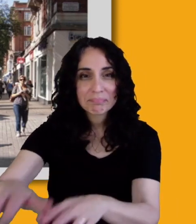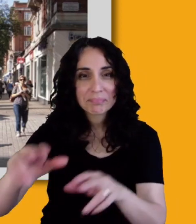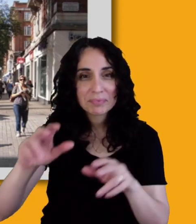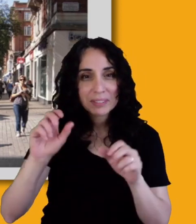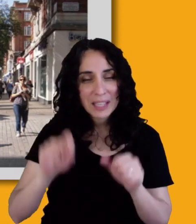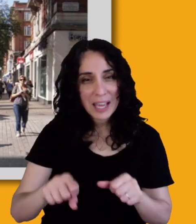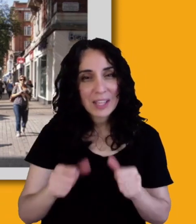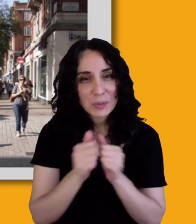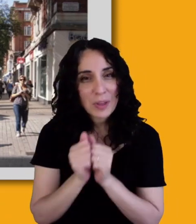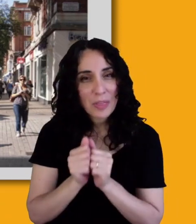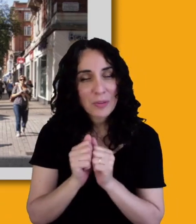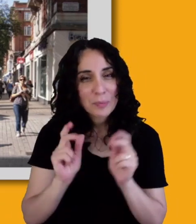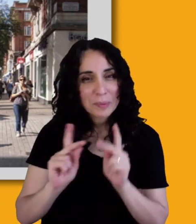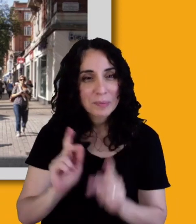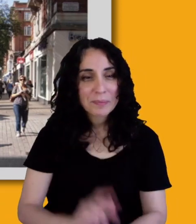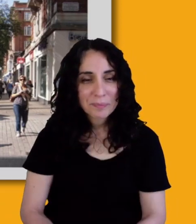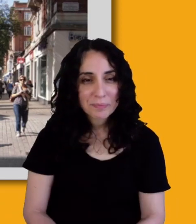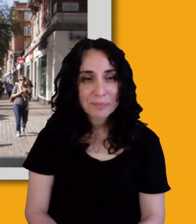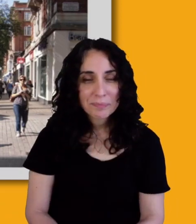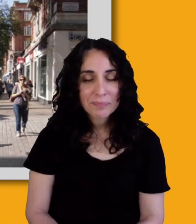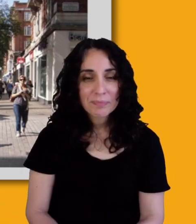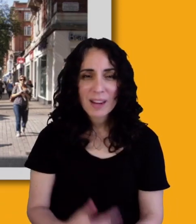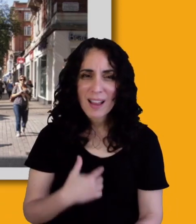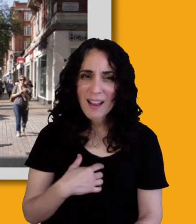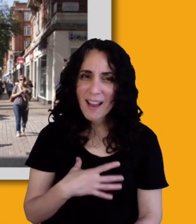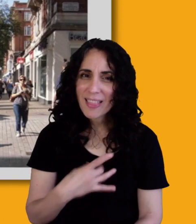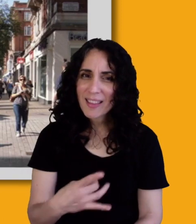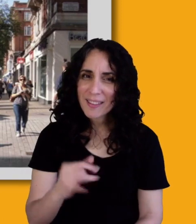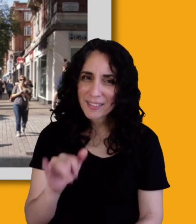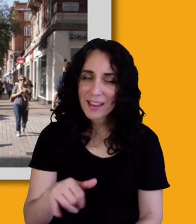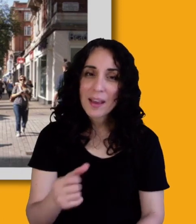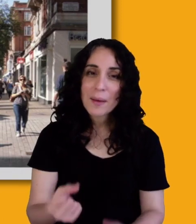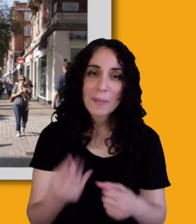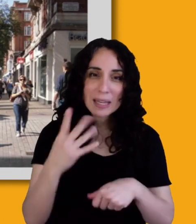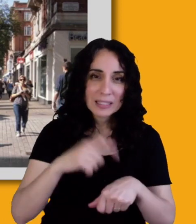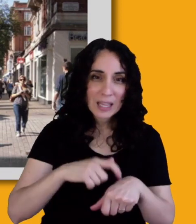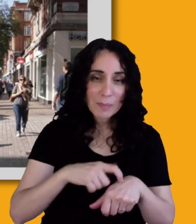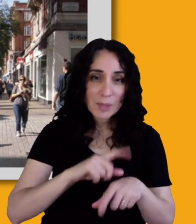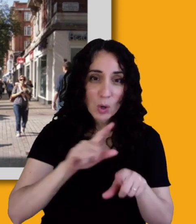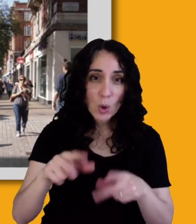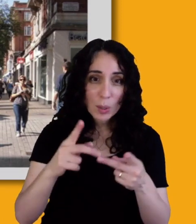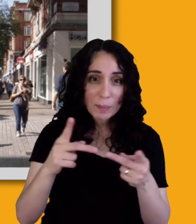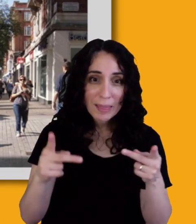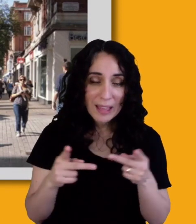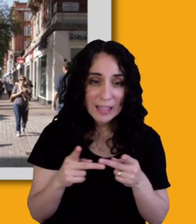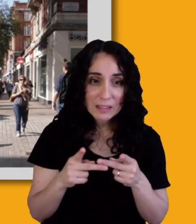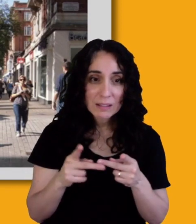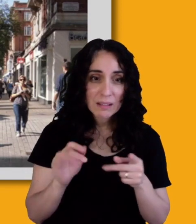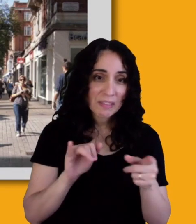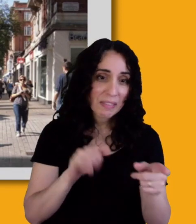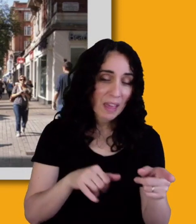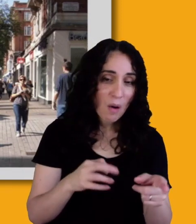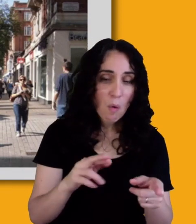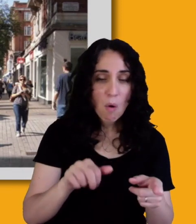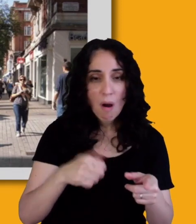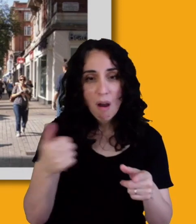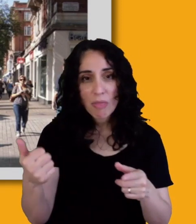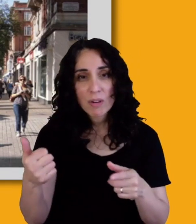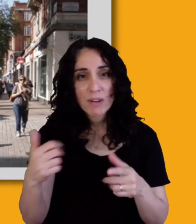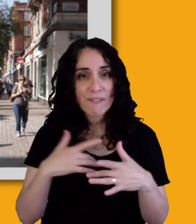I Yeah. A lot of the time, like I, I go places like this or go to some kind of event. And